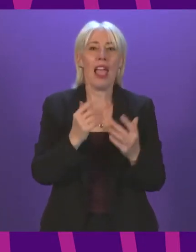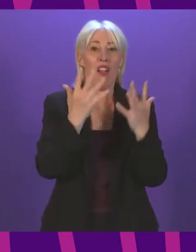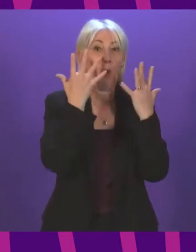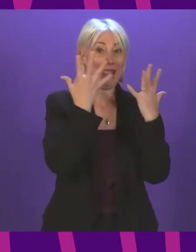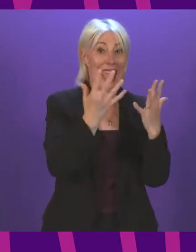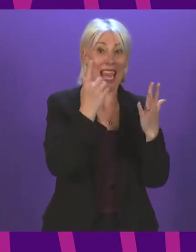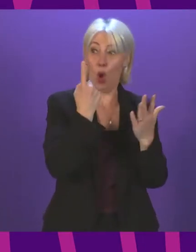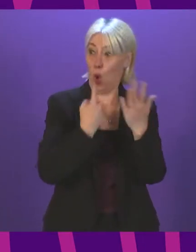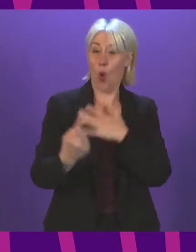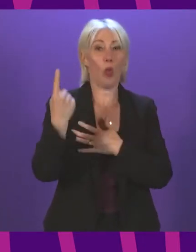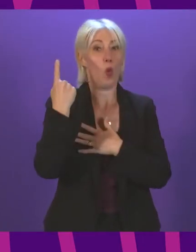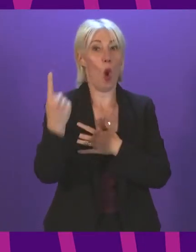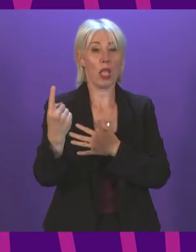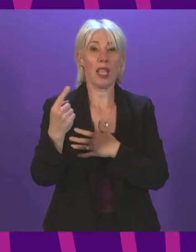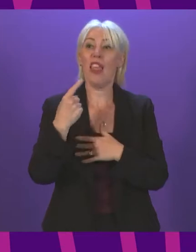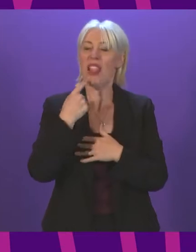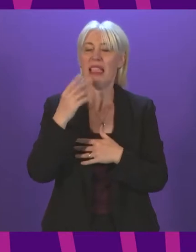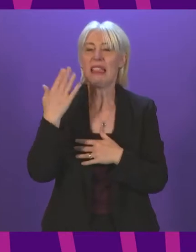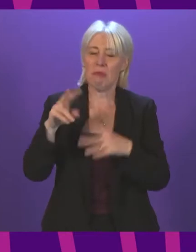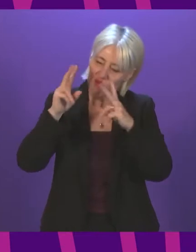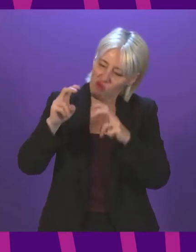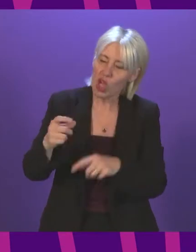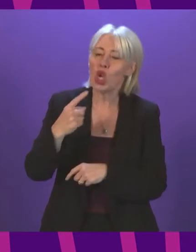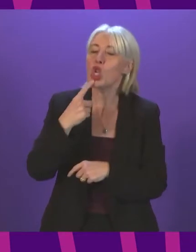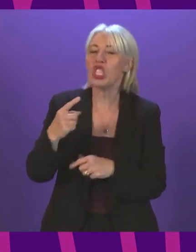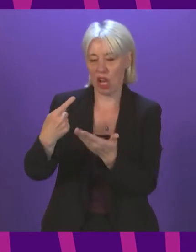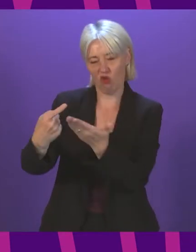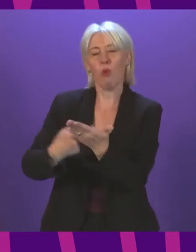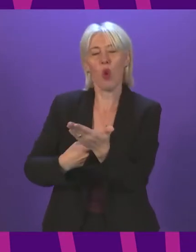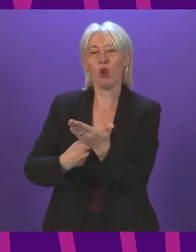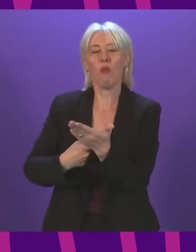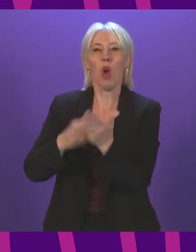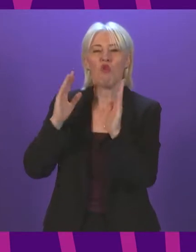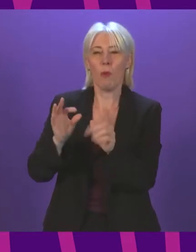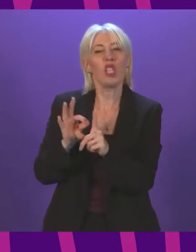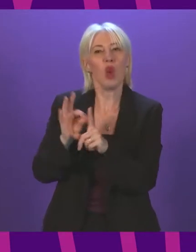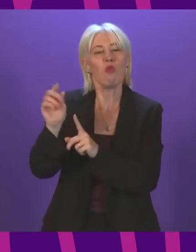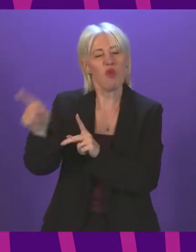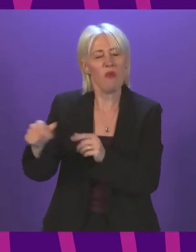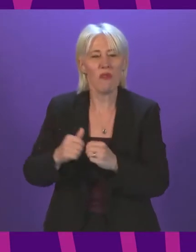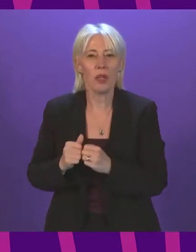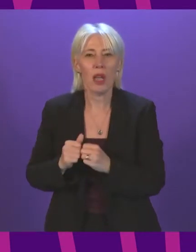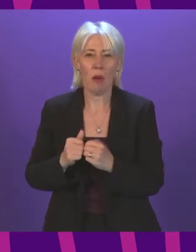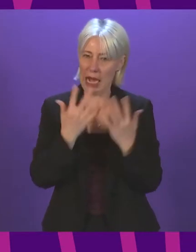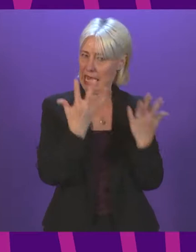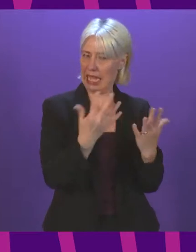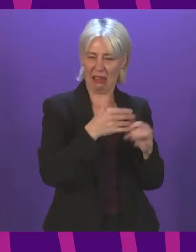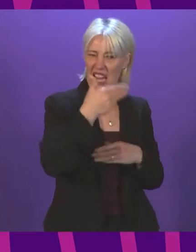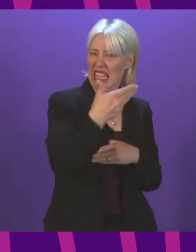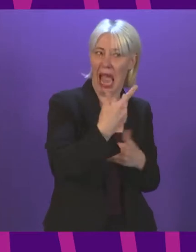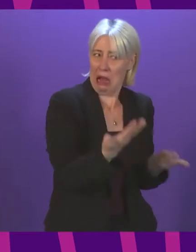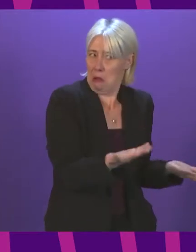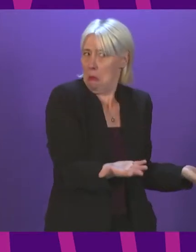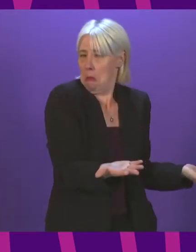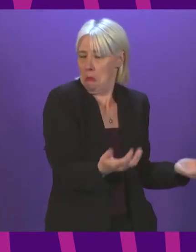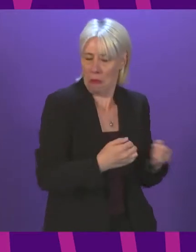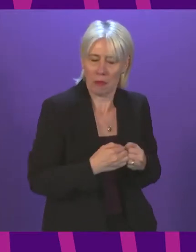accident inquiries into deaths in prison. Cabinet Secretary, Keith Brown. Any death in custody is a tragedy. As I set out